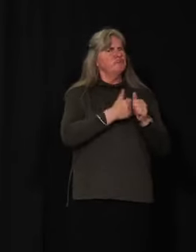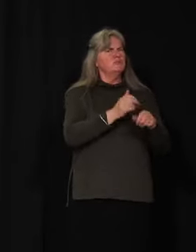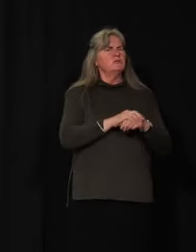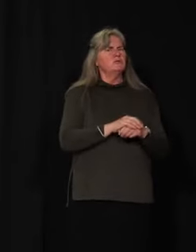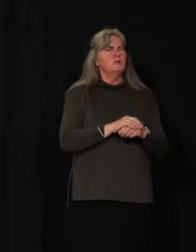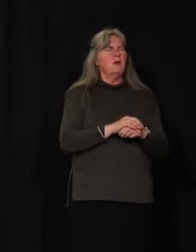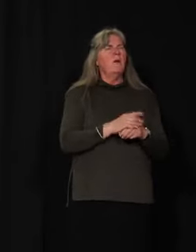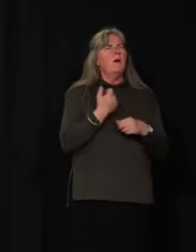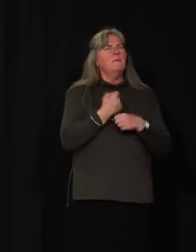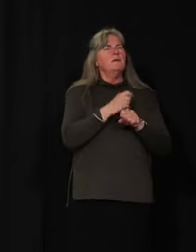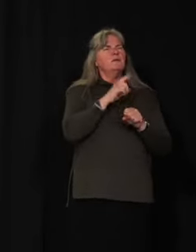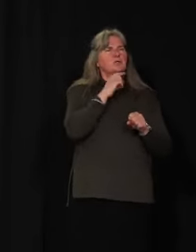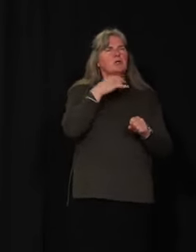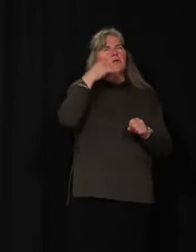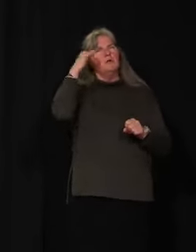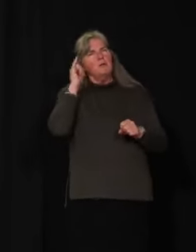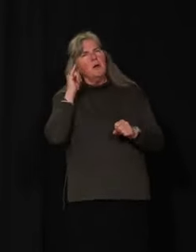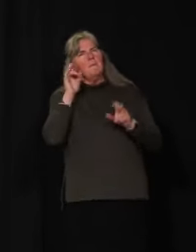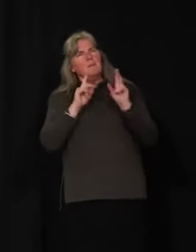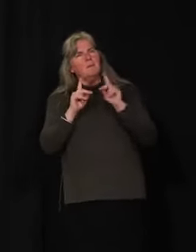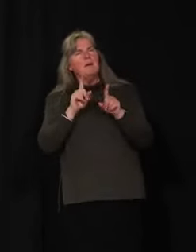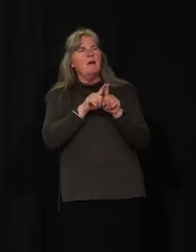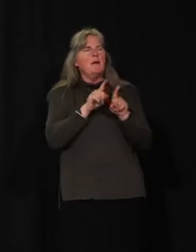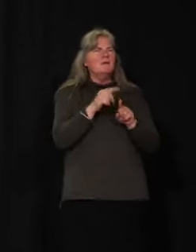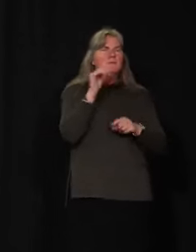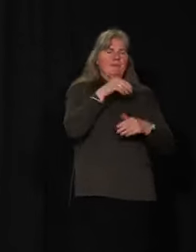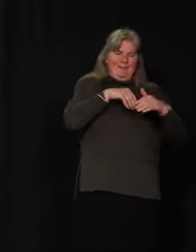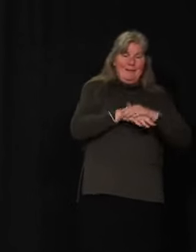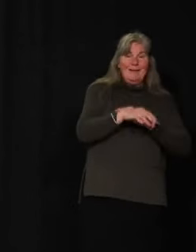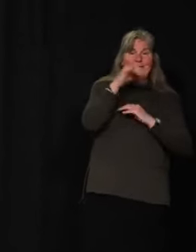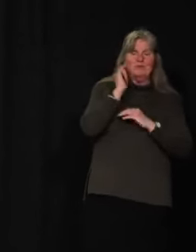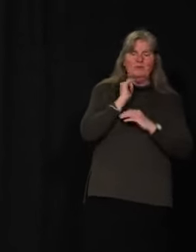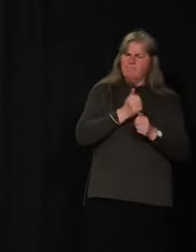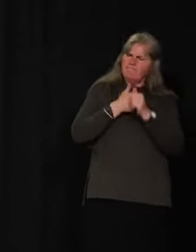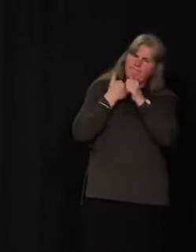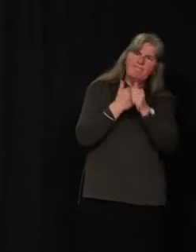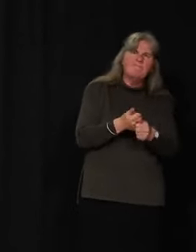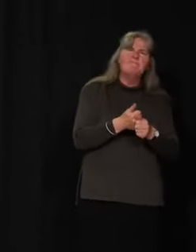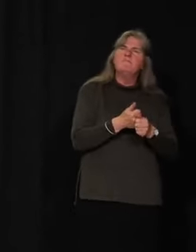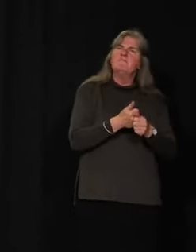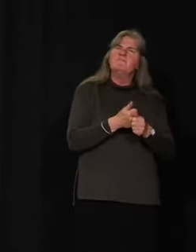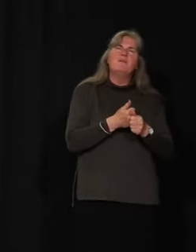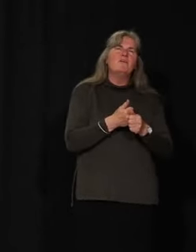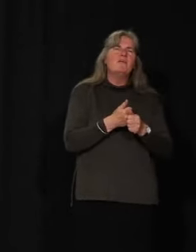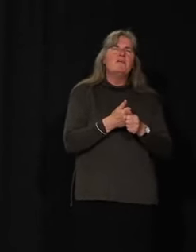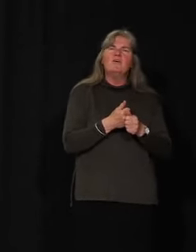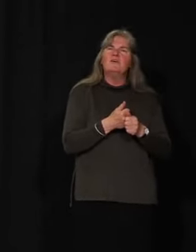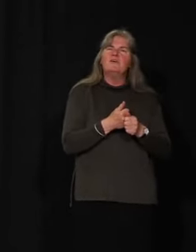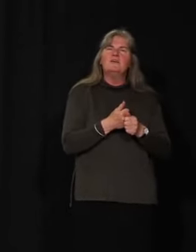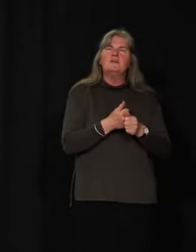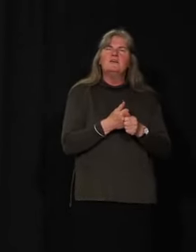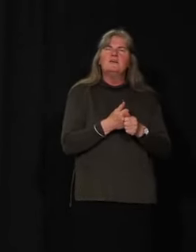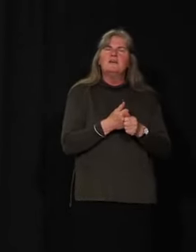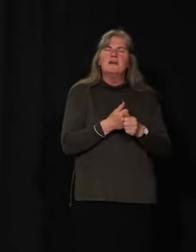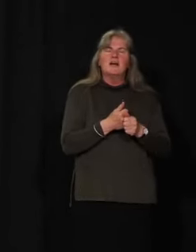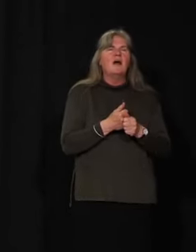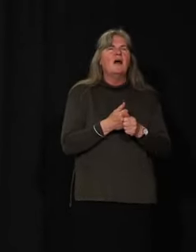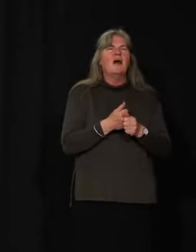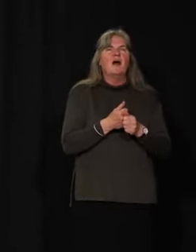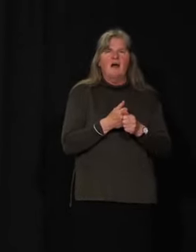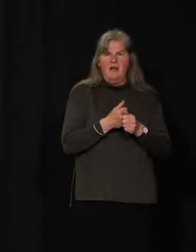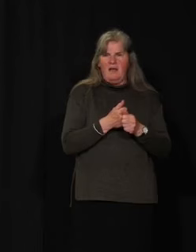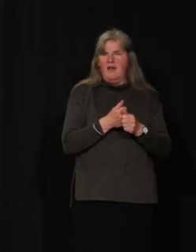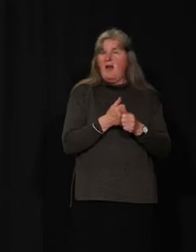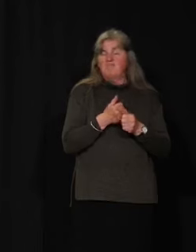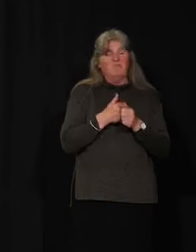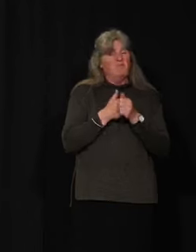Yukoners and people entering the territory as well follow the guidance that COVID-19 has